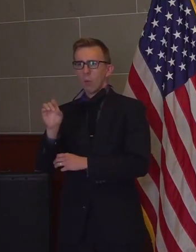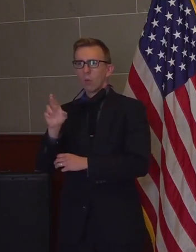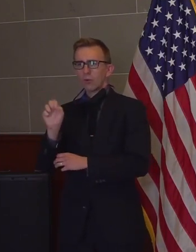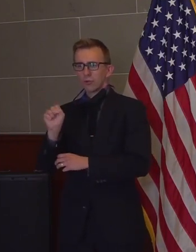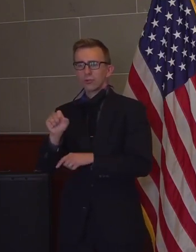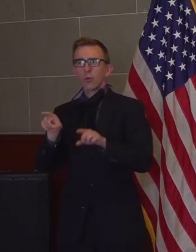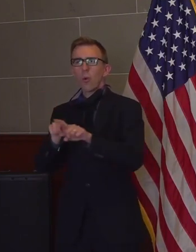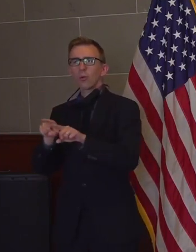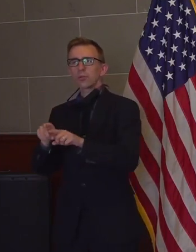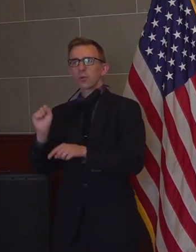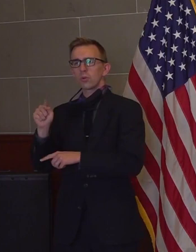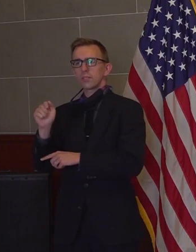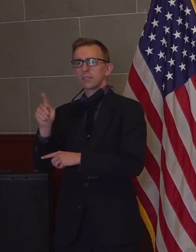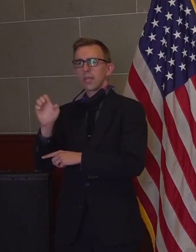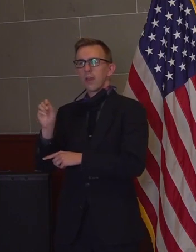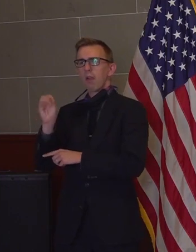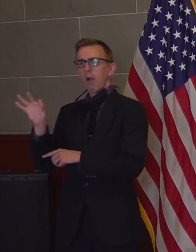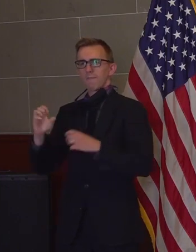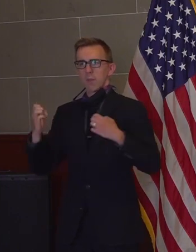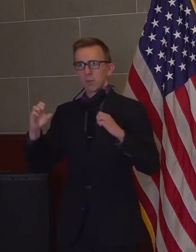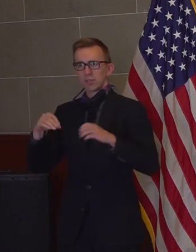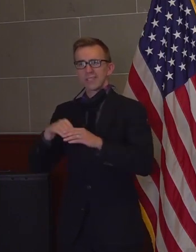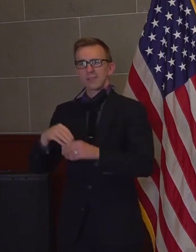the state of emergency in Missouri.